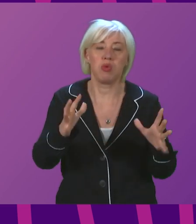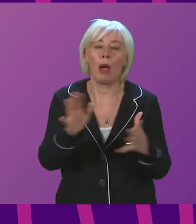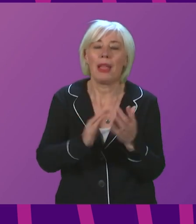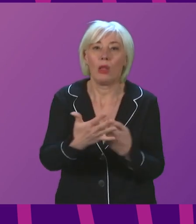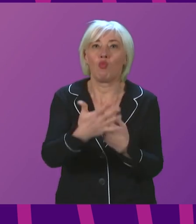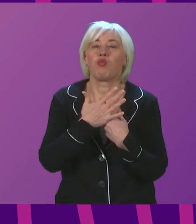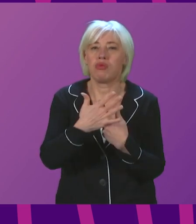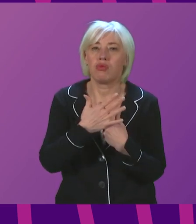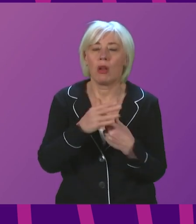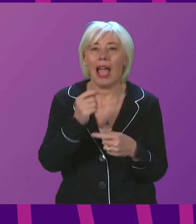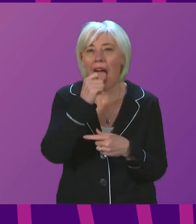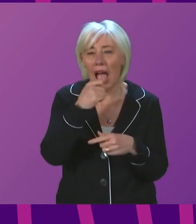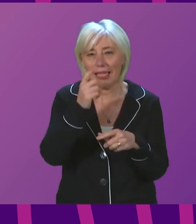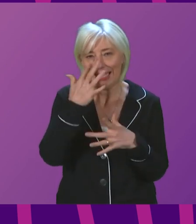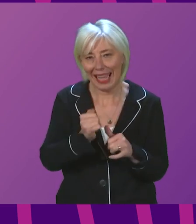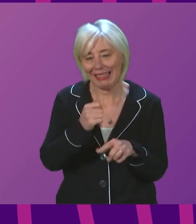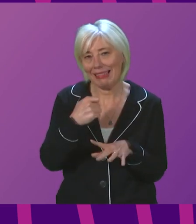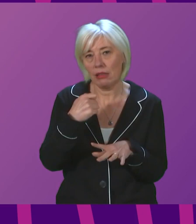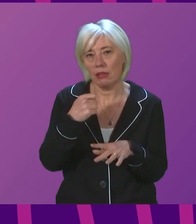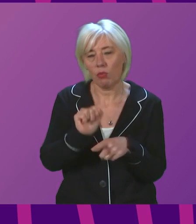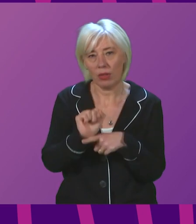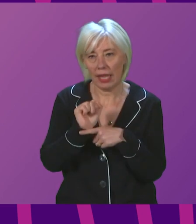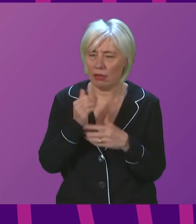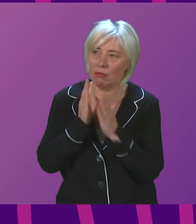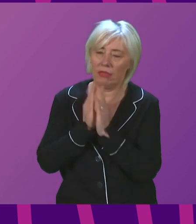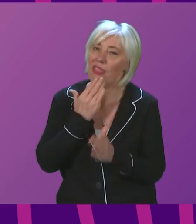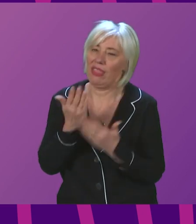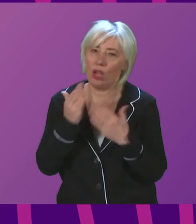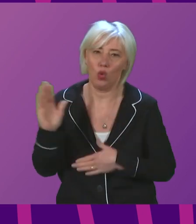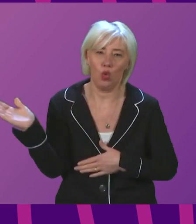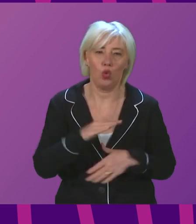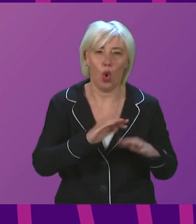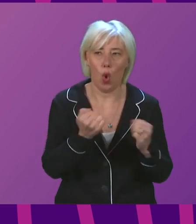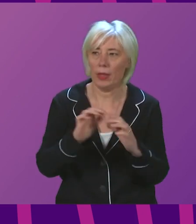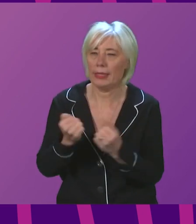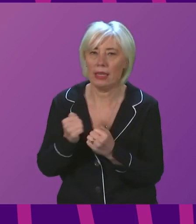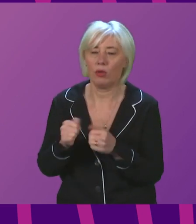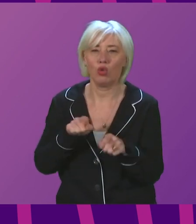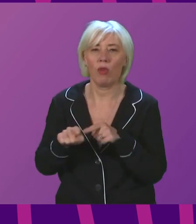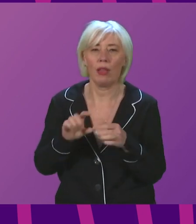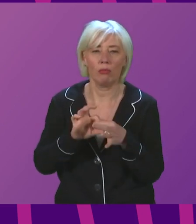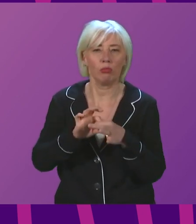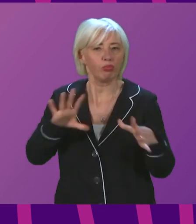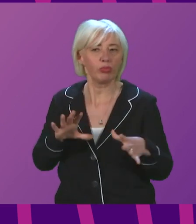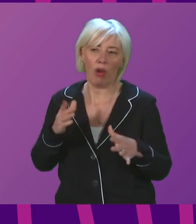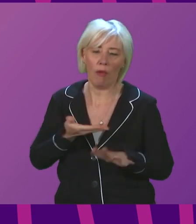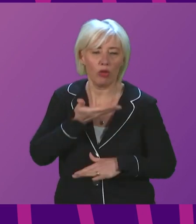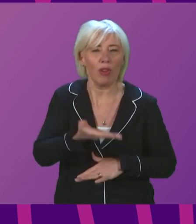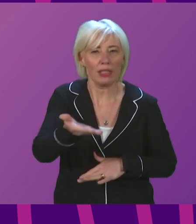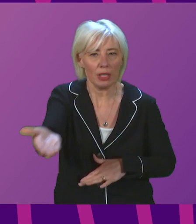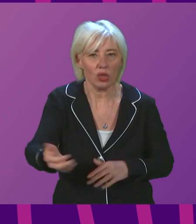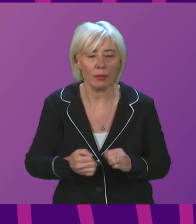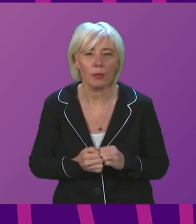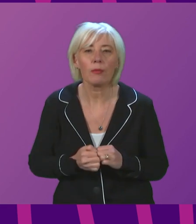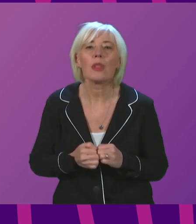on Test and Protect and I am grateful to all of its teams for working so hard to help break chains of transmission. From this week, Test and Protect